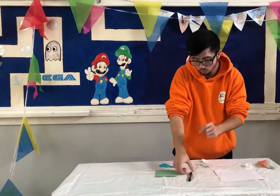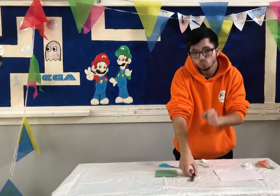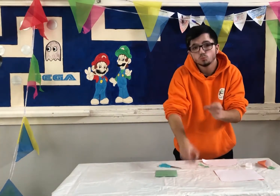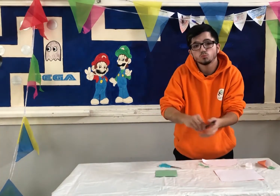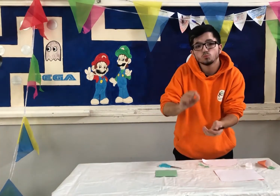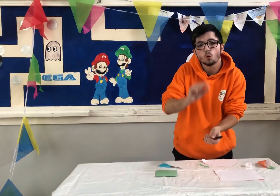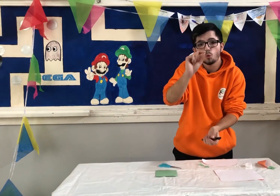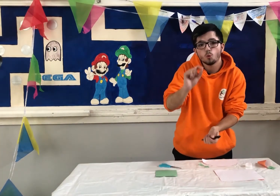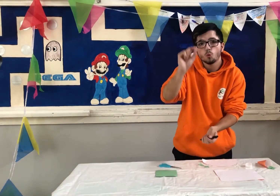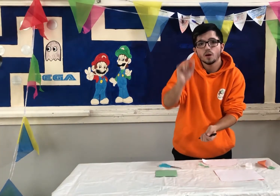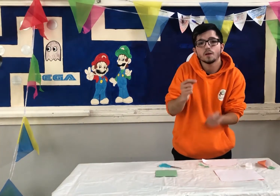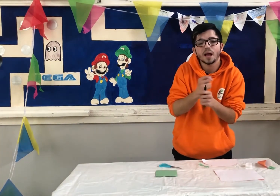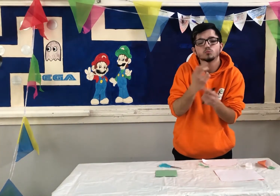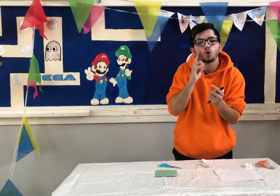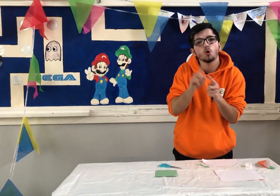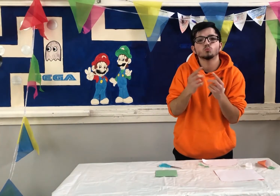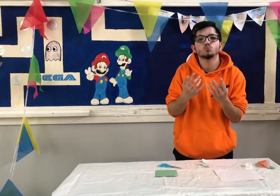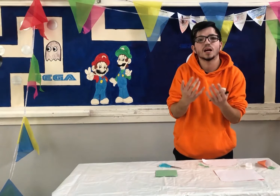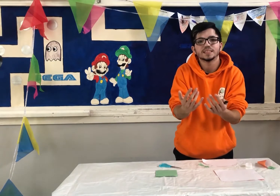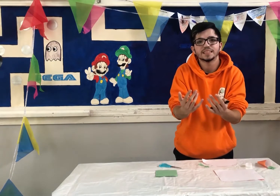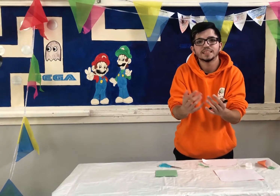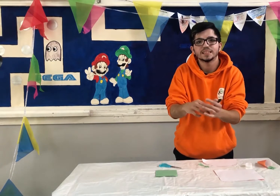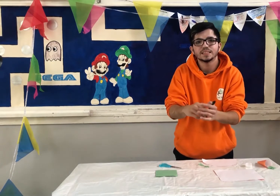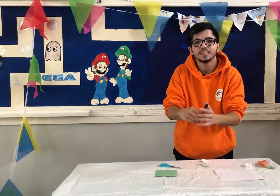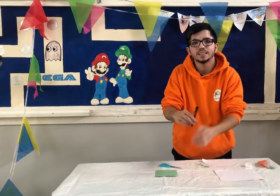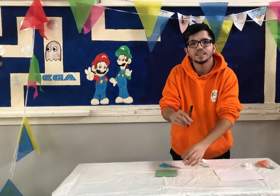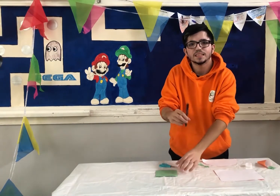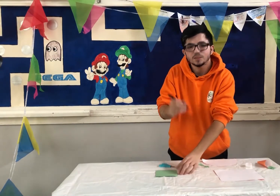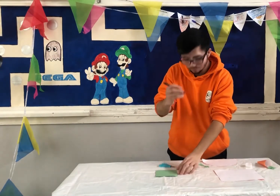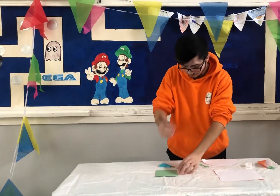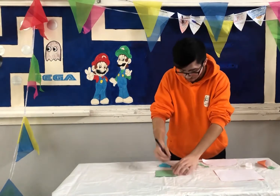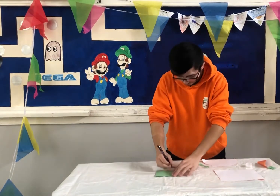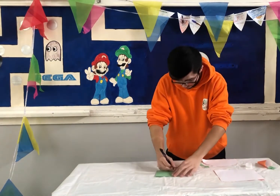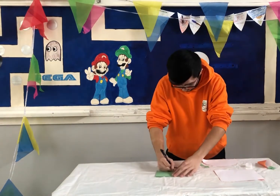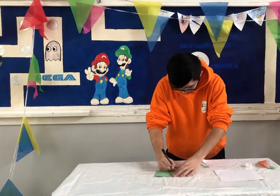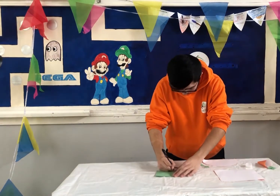So using our green piece of paper and our pen, then we draw a grass-like shape.